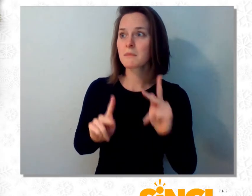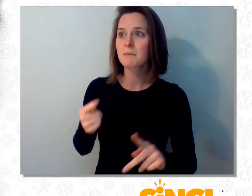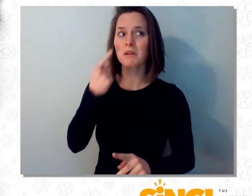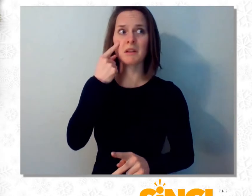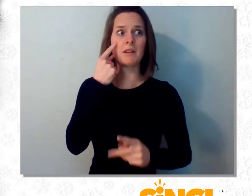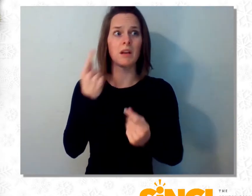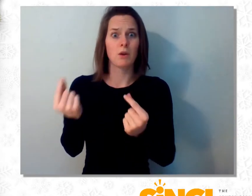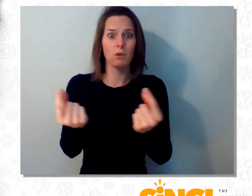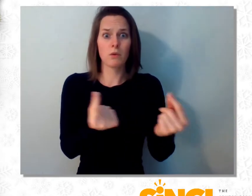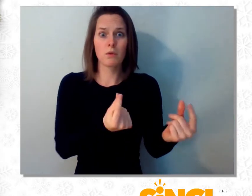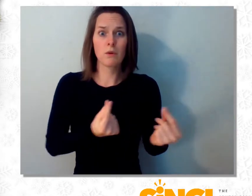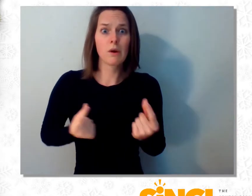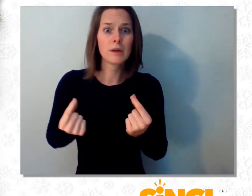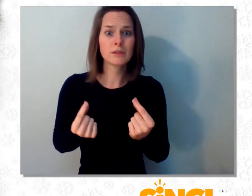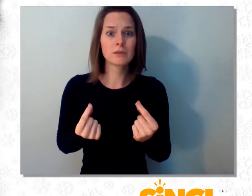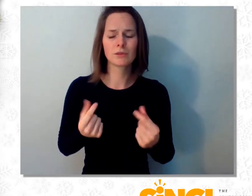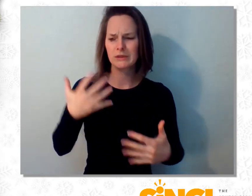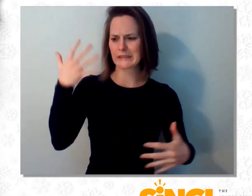panicked, scared.